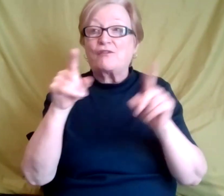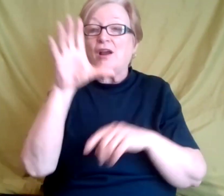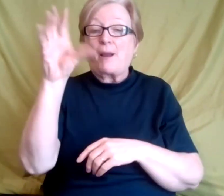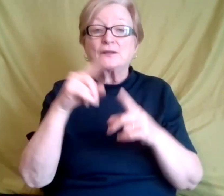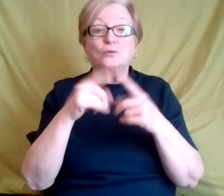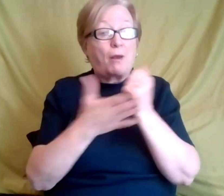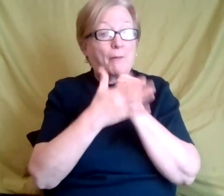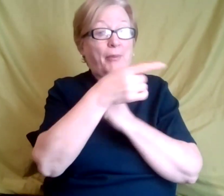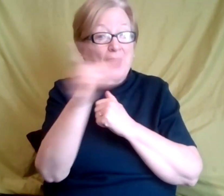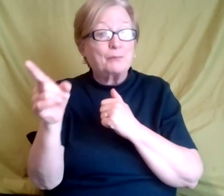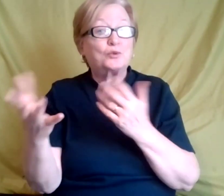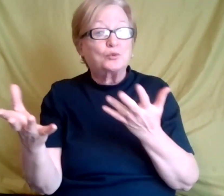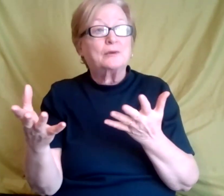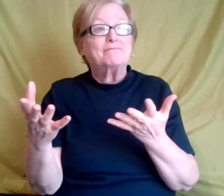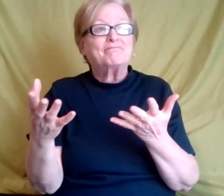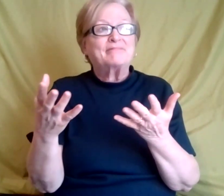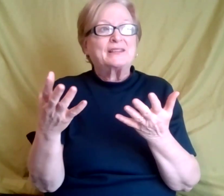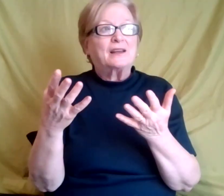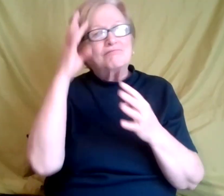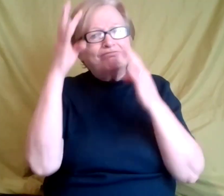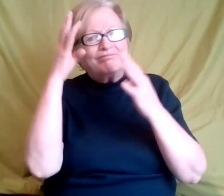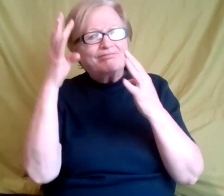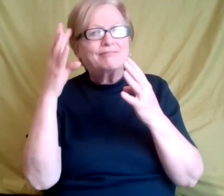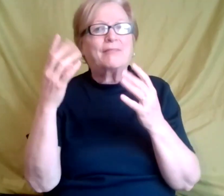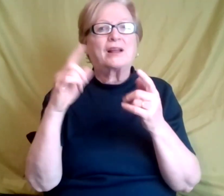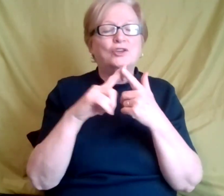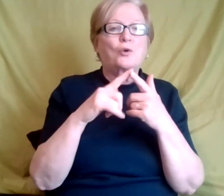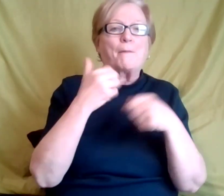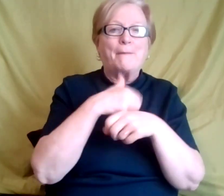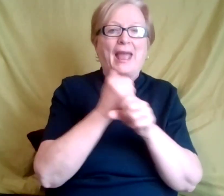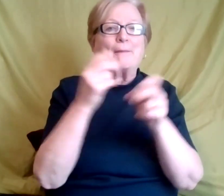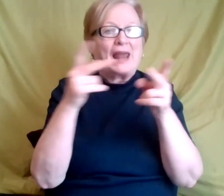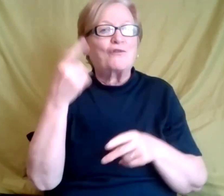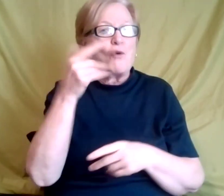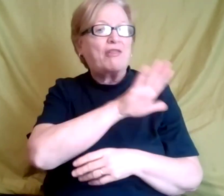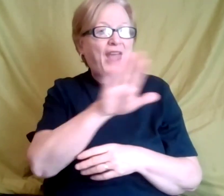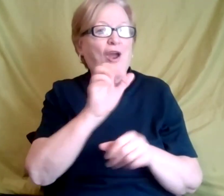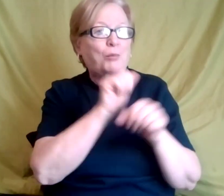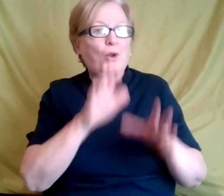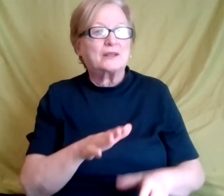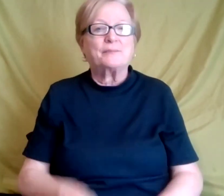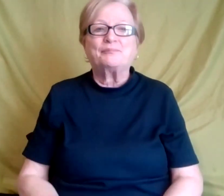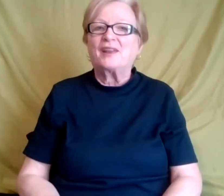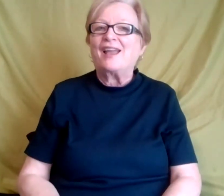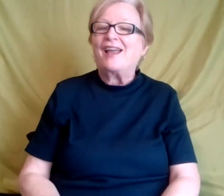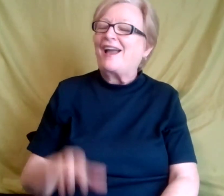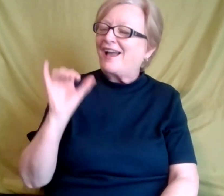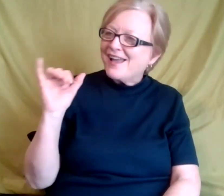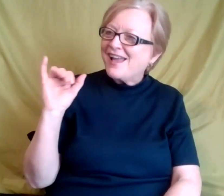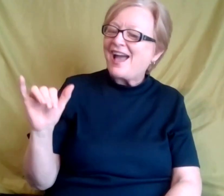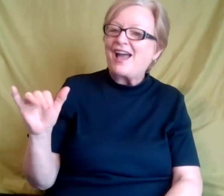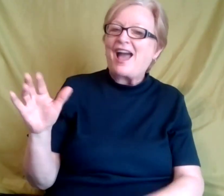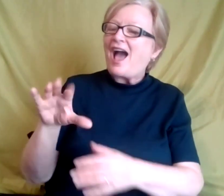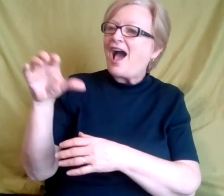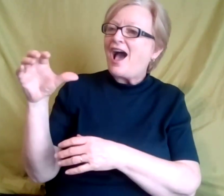those spaces, you know, for their employees. Yes. Yes. And I see Lisa had a good question